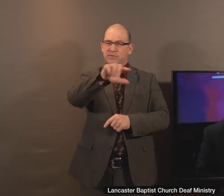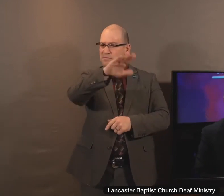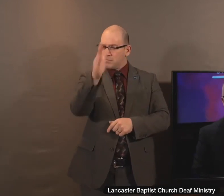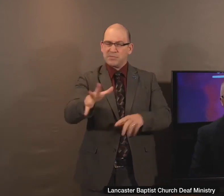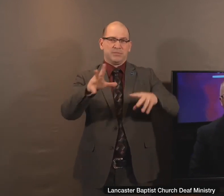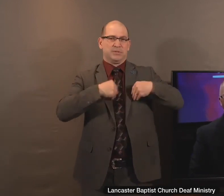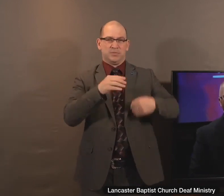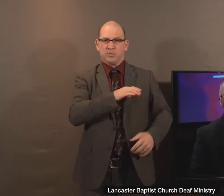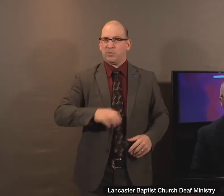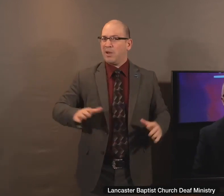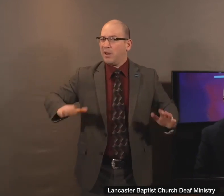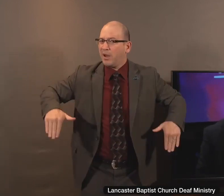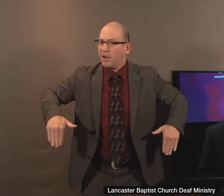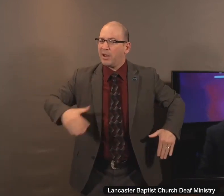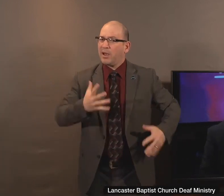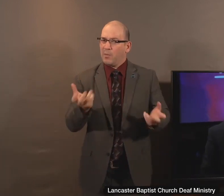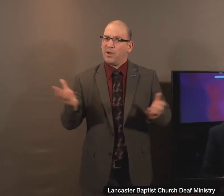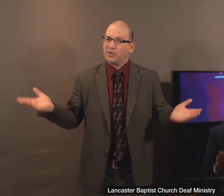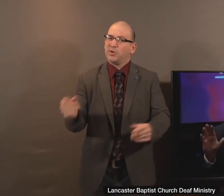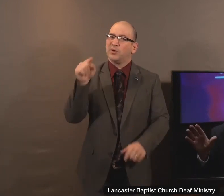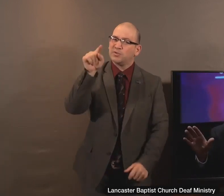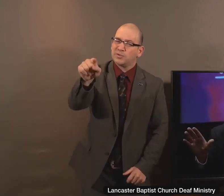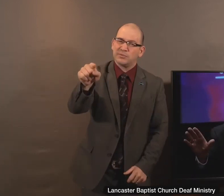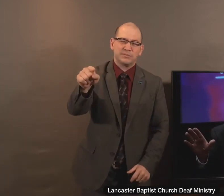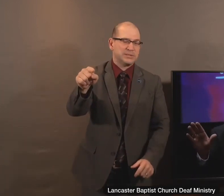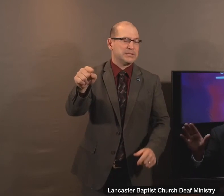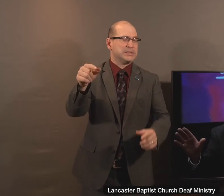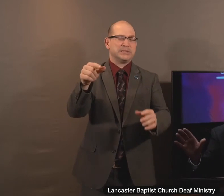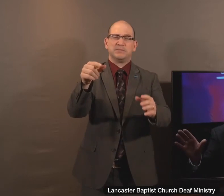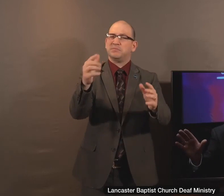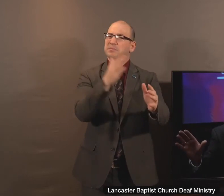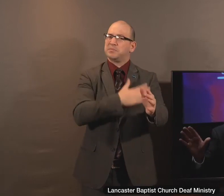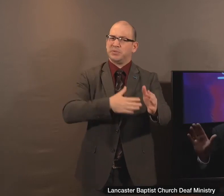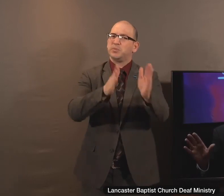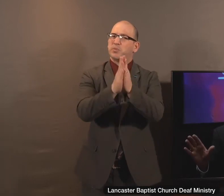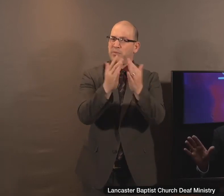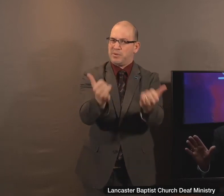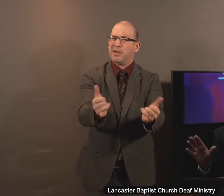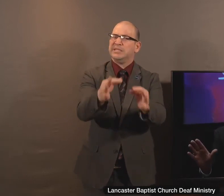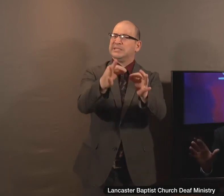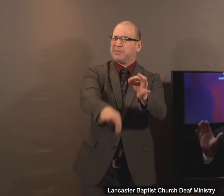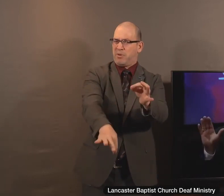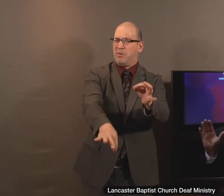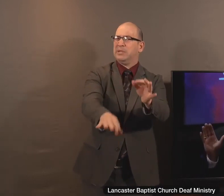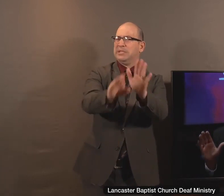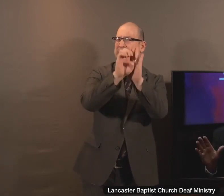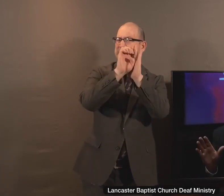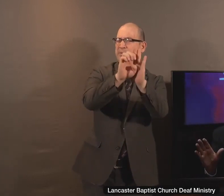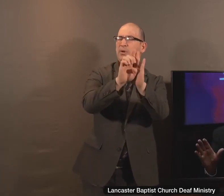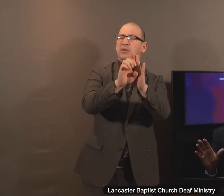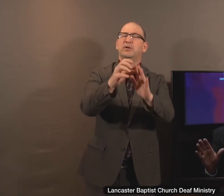Christ, I want to encourage you to simply right now pray a prayer like this. Dear Lord Jesus,